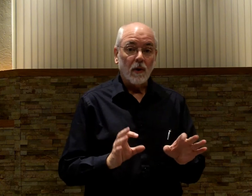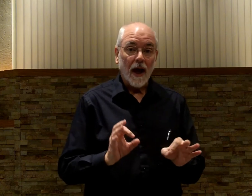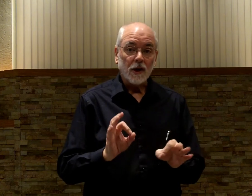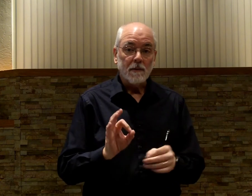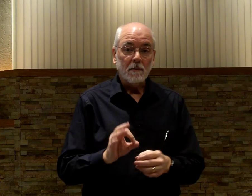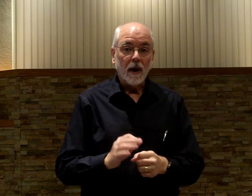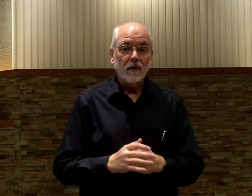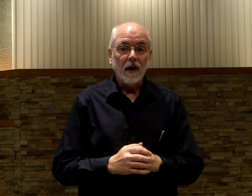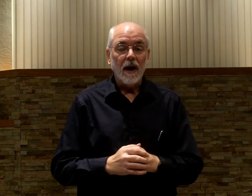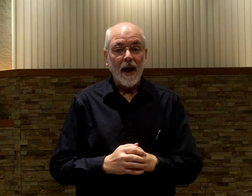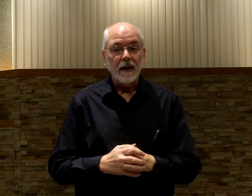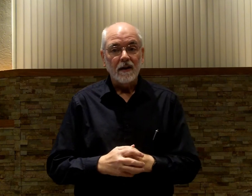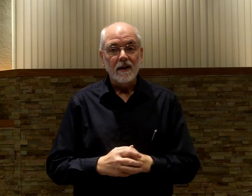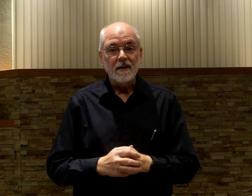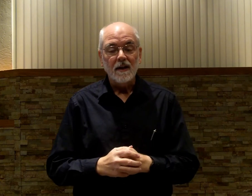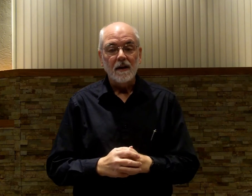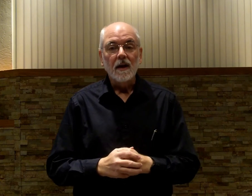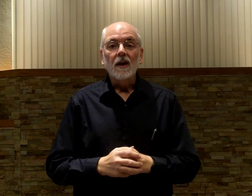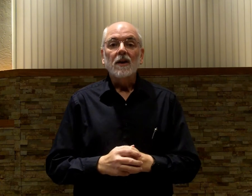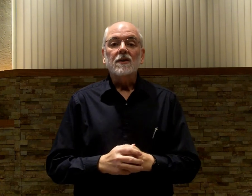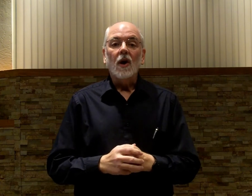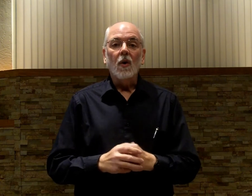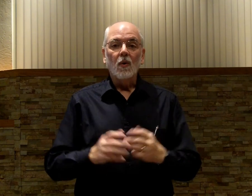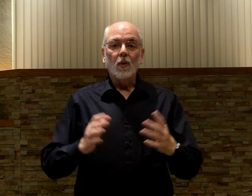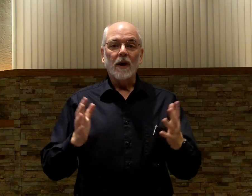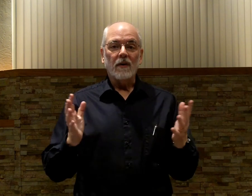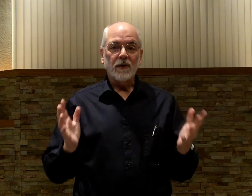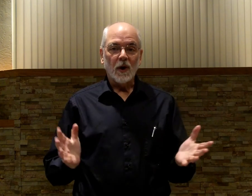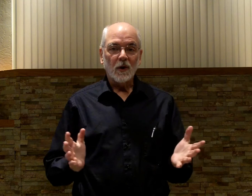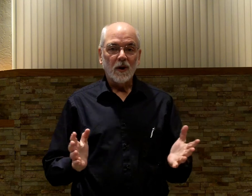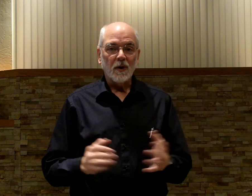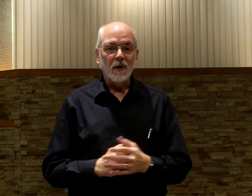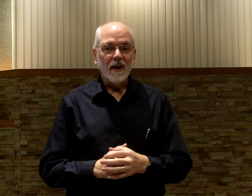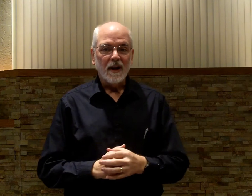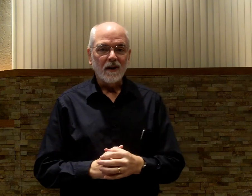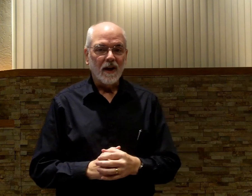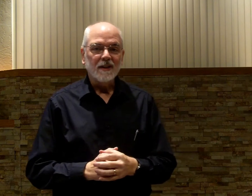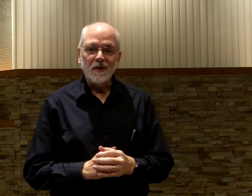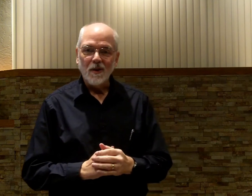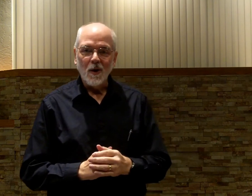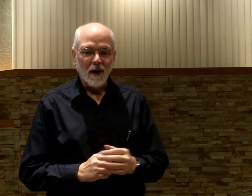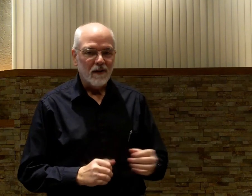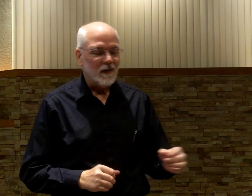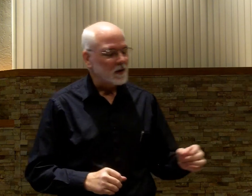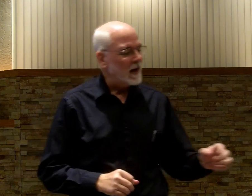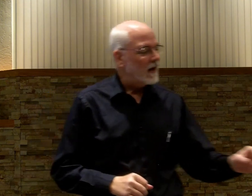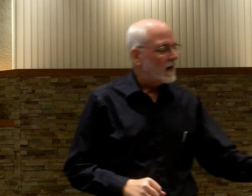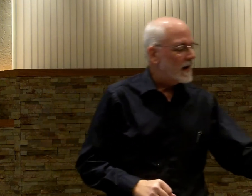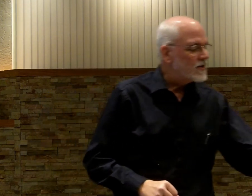will actually be played there at LTC. So, without further ado, here is Nobody Fills My Heart Like